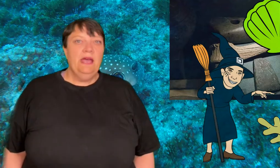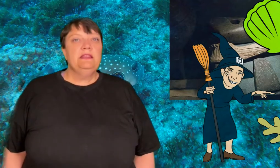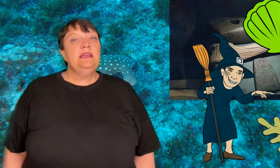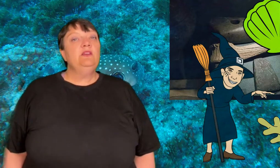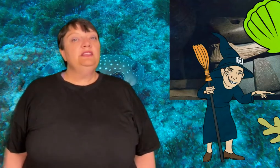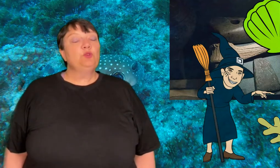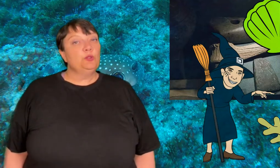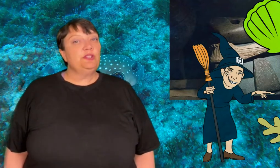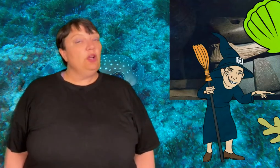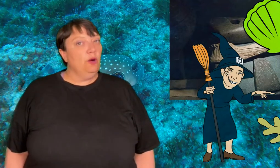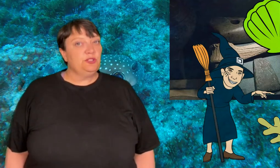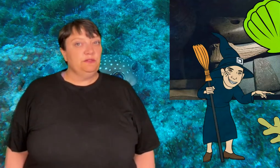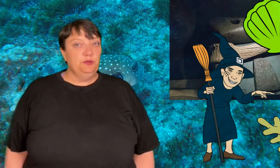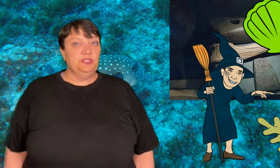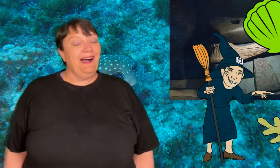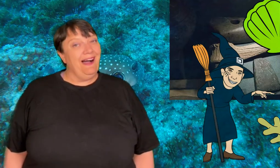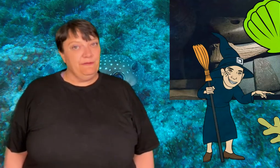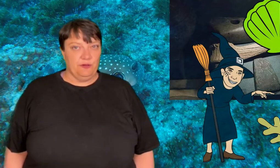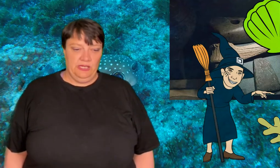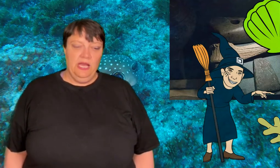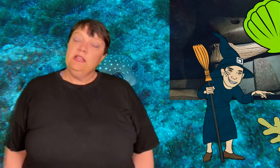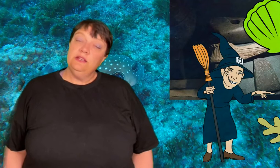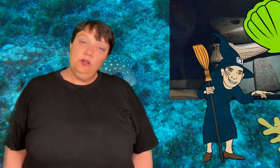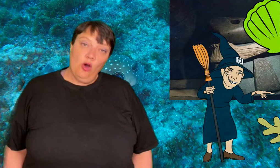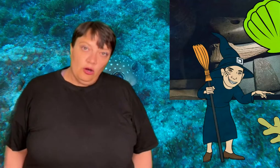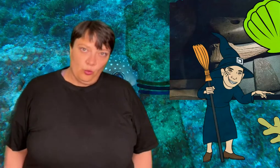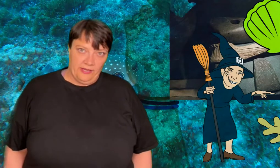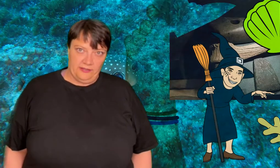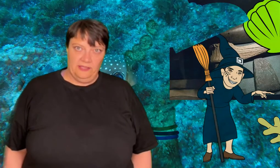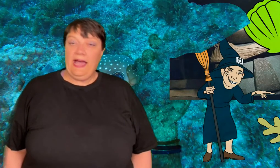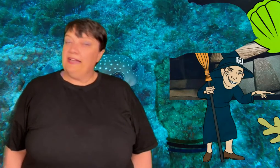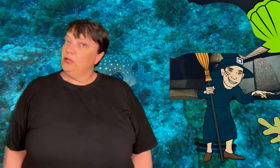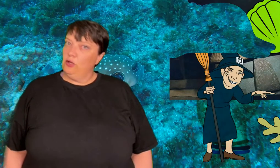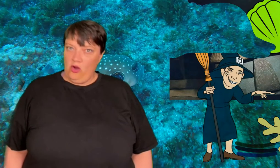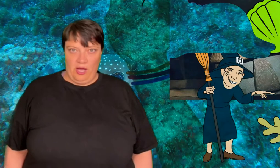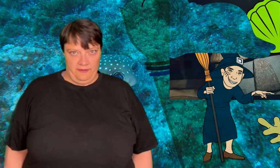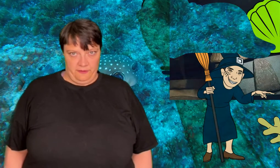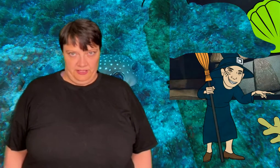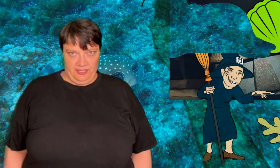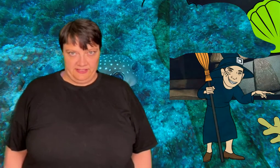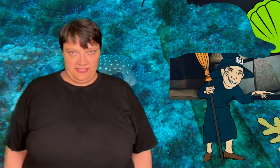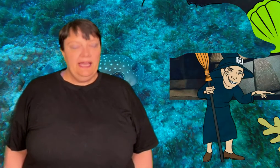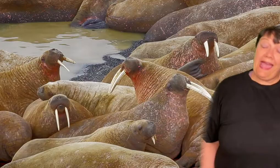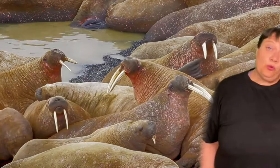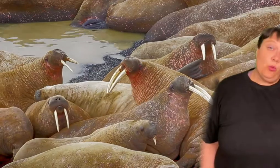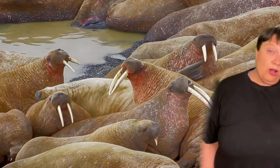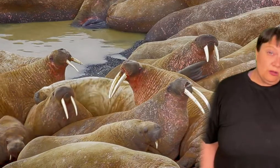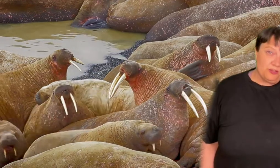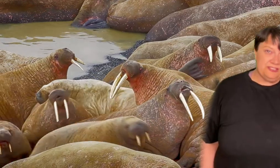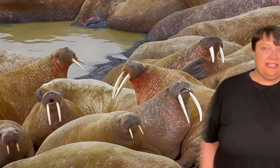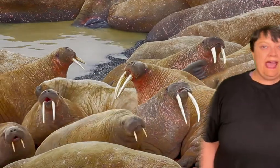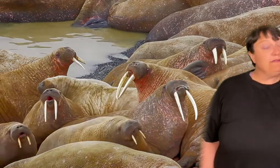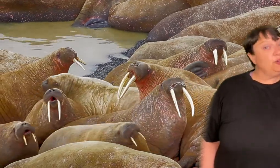there is also the option of using ivory. The narwhal has a long ivory tusk and